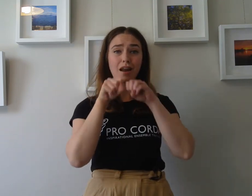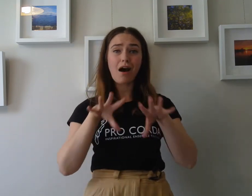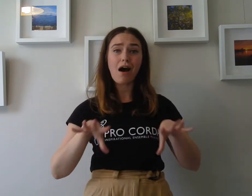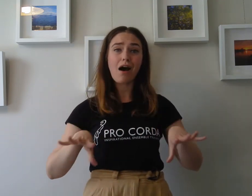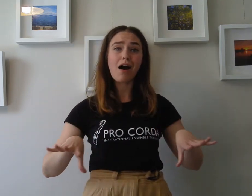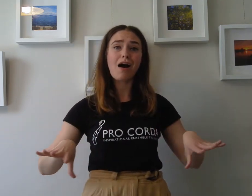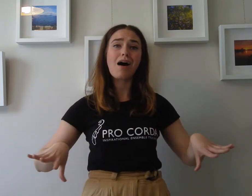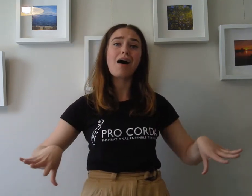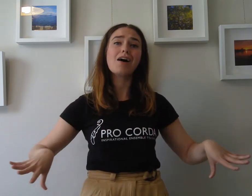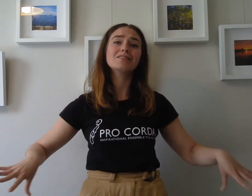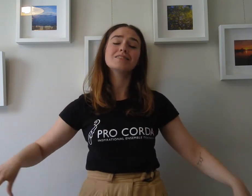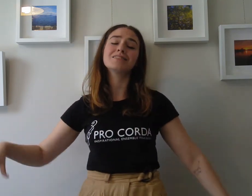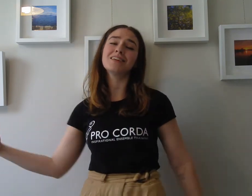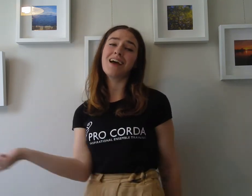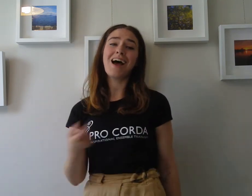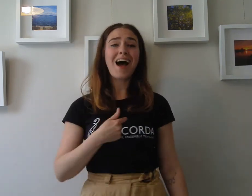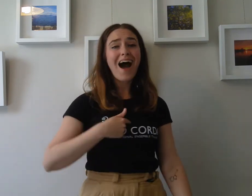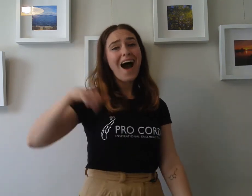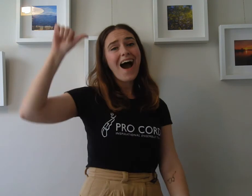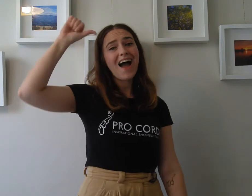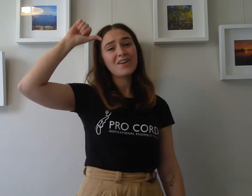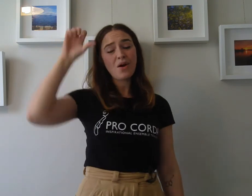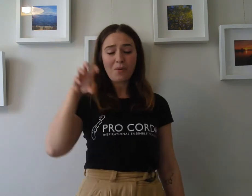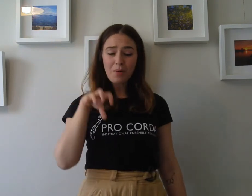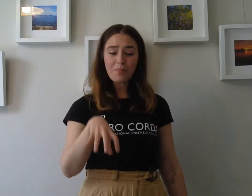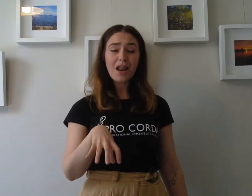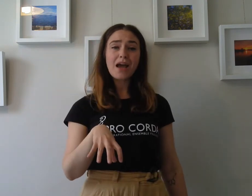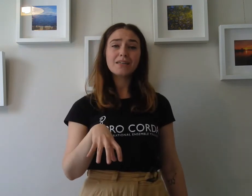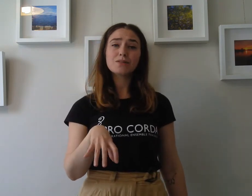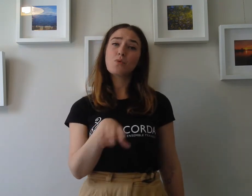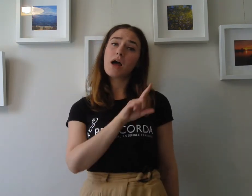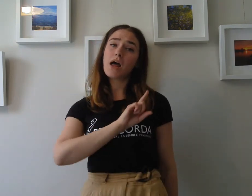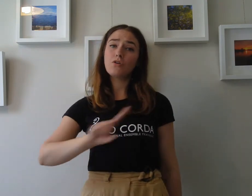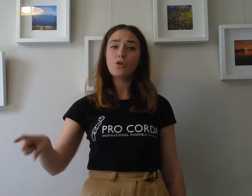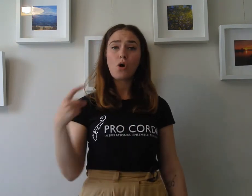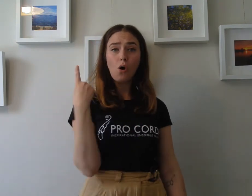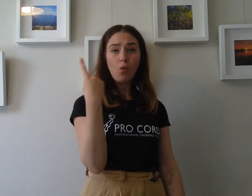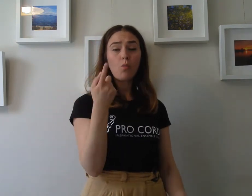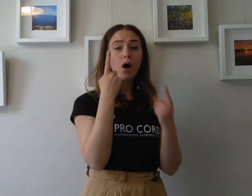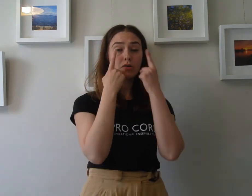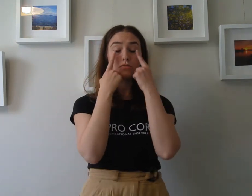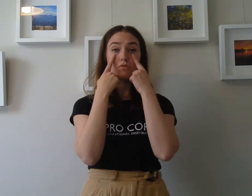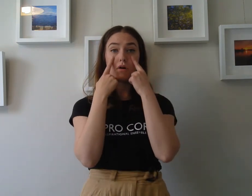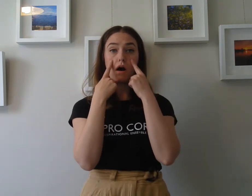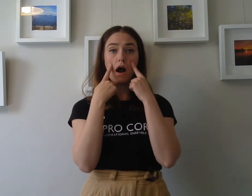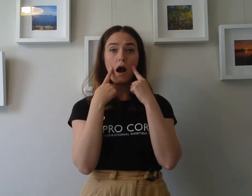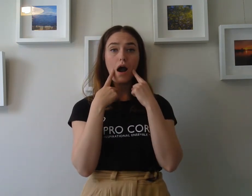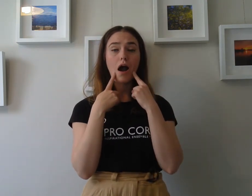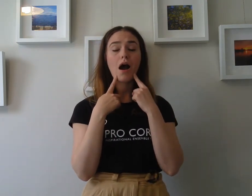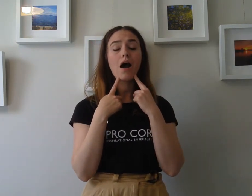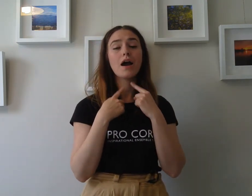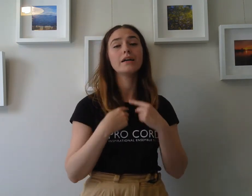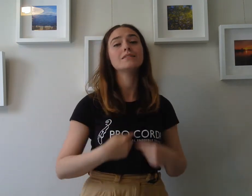lost I know a place where no one cries